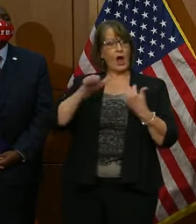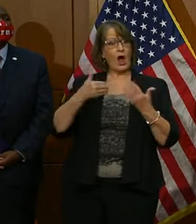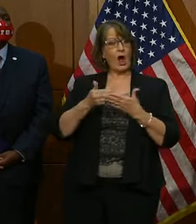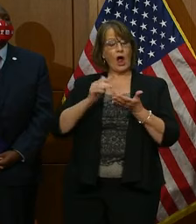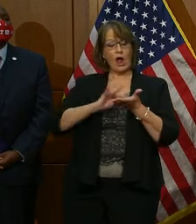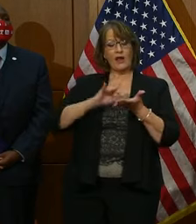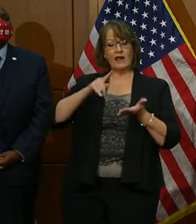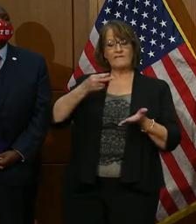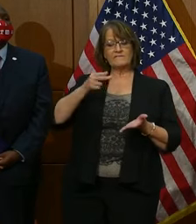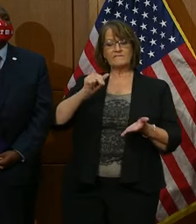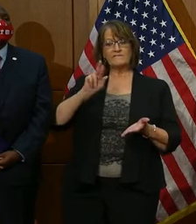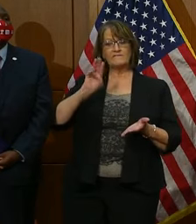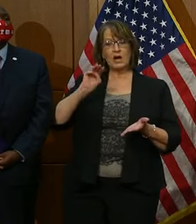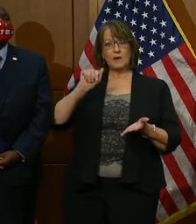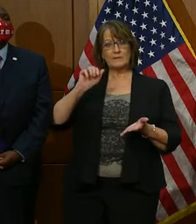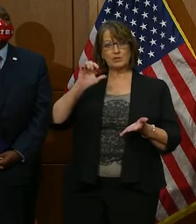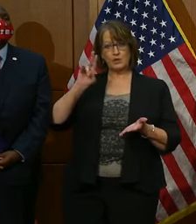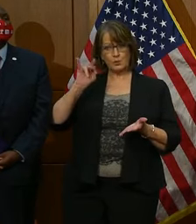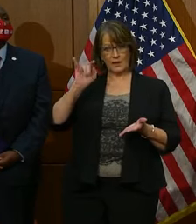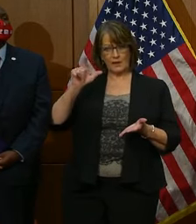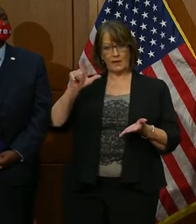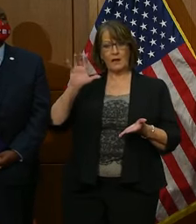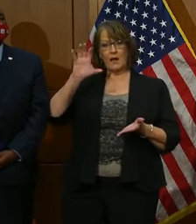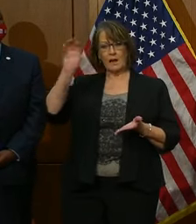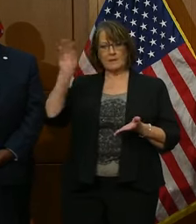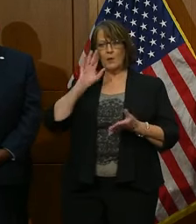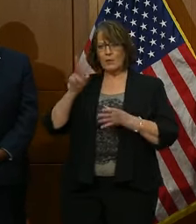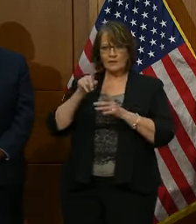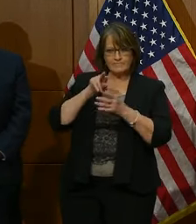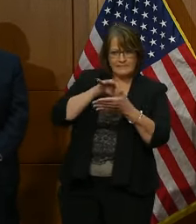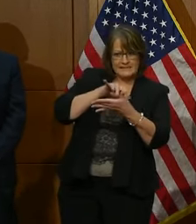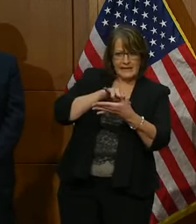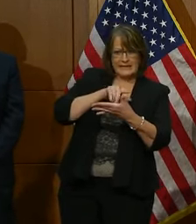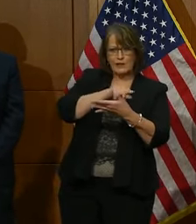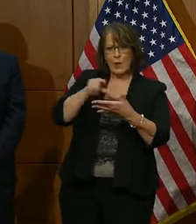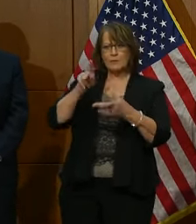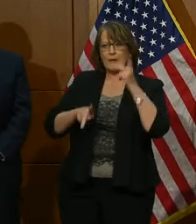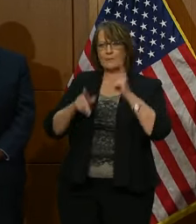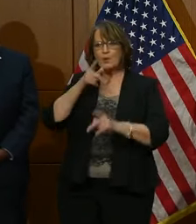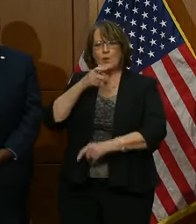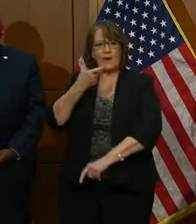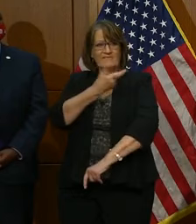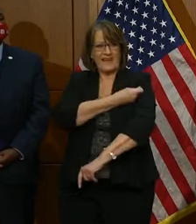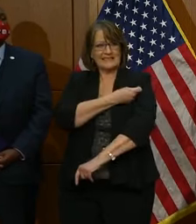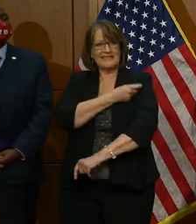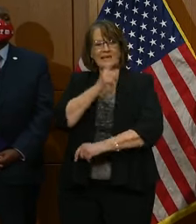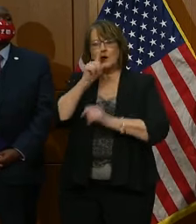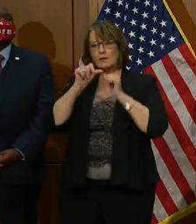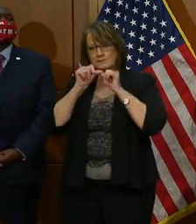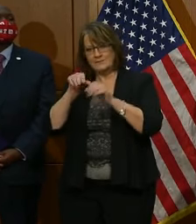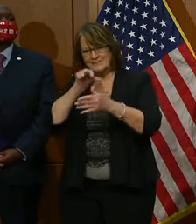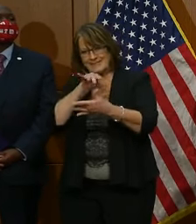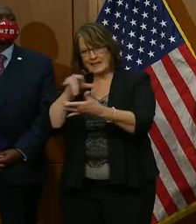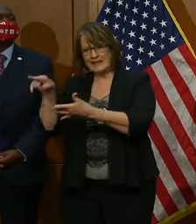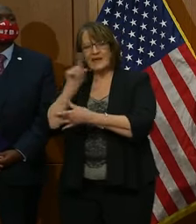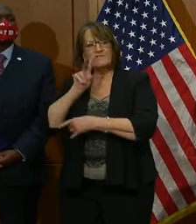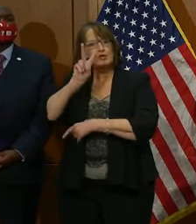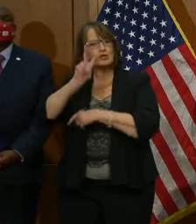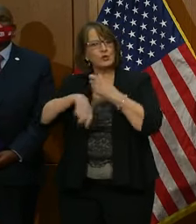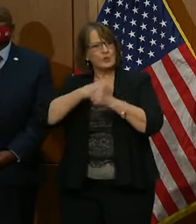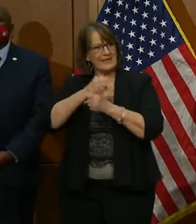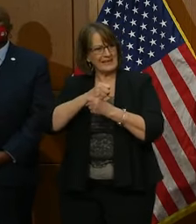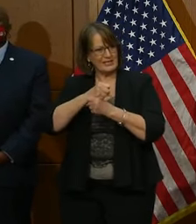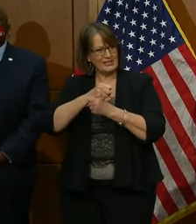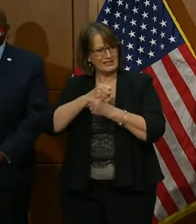companies will continue to follow persons who have been vaccinated for more than two years. So with respect to